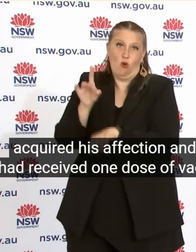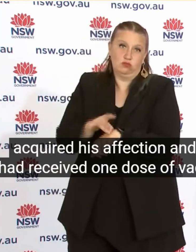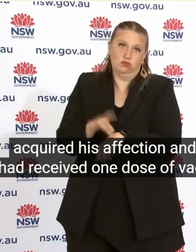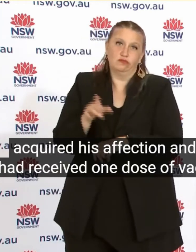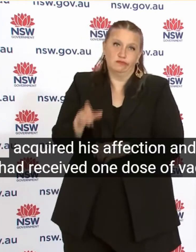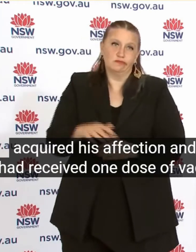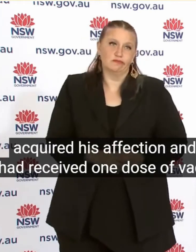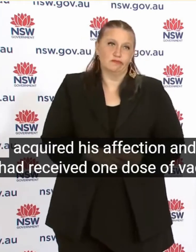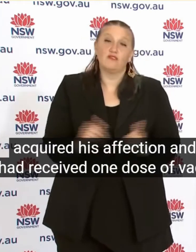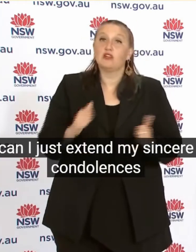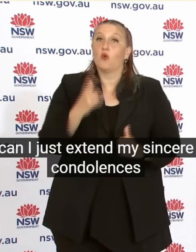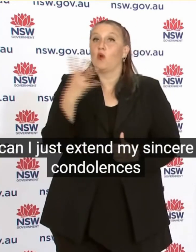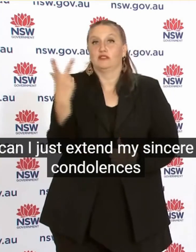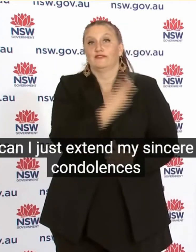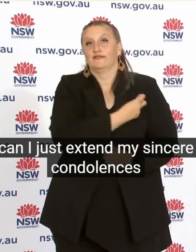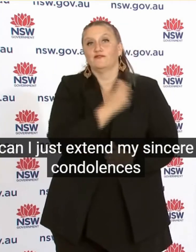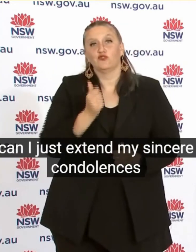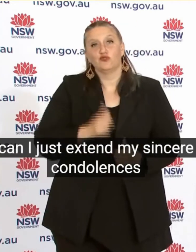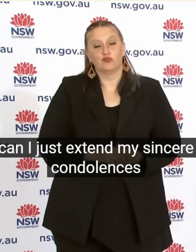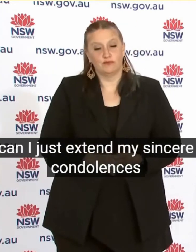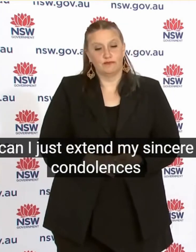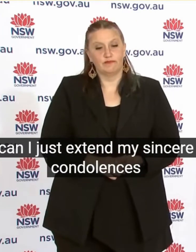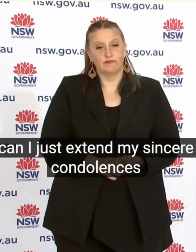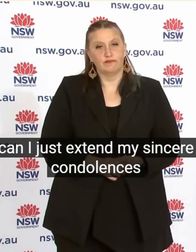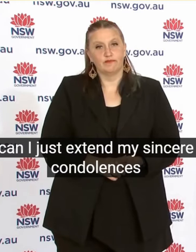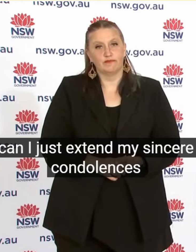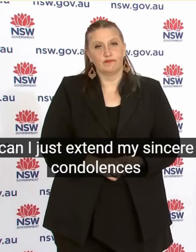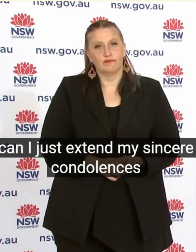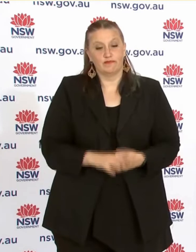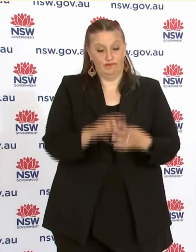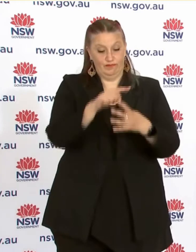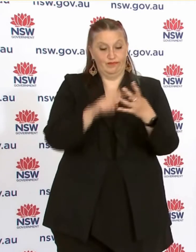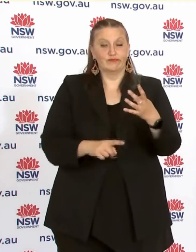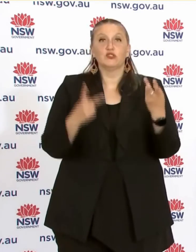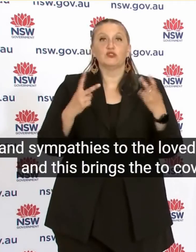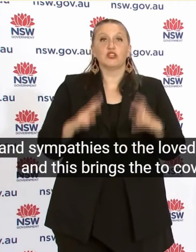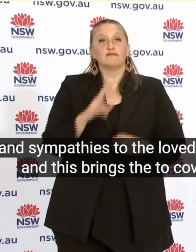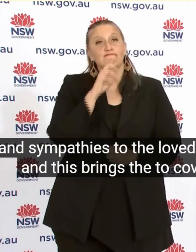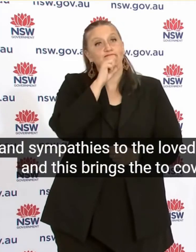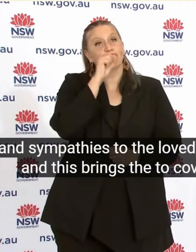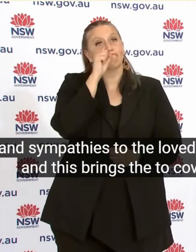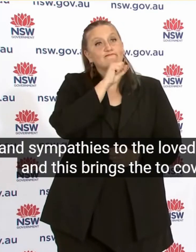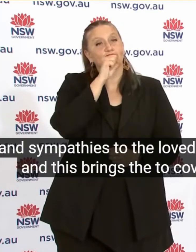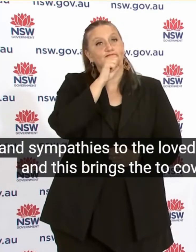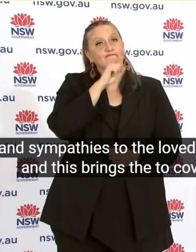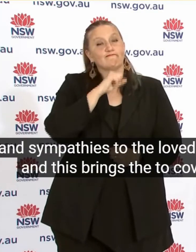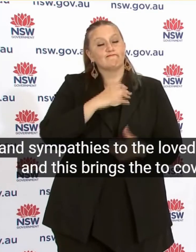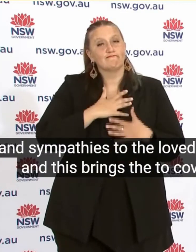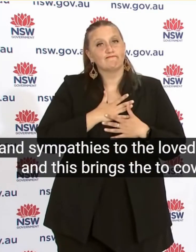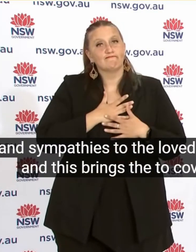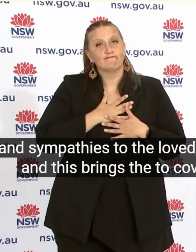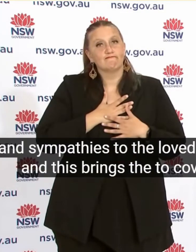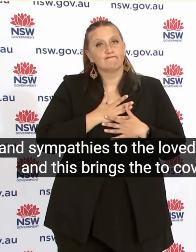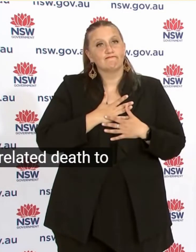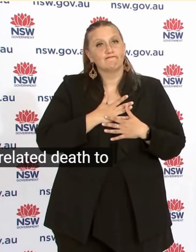Can I just Extend my Sincere condolences And sympathies To the loved ones And this brings The Covid related Deaths to